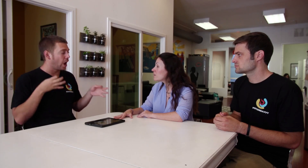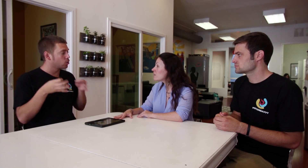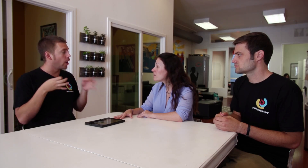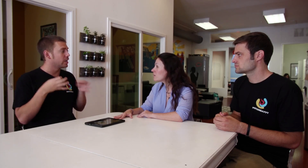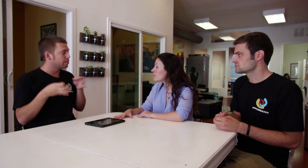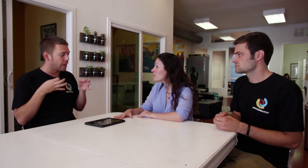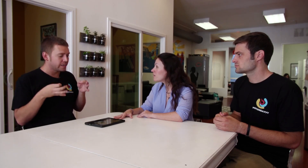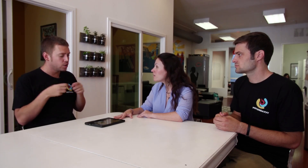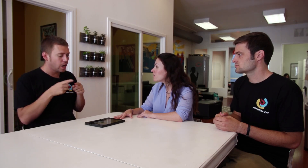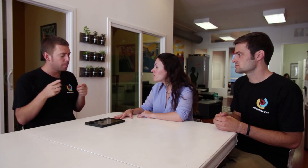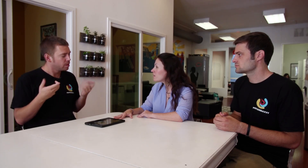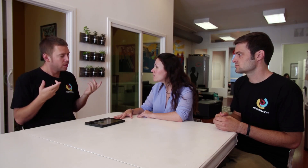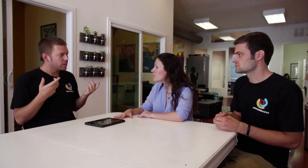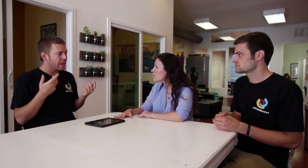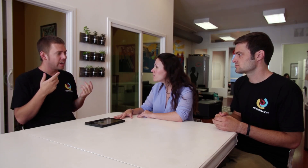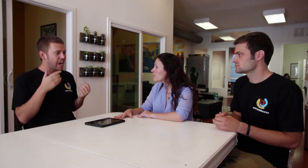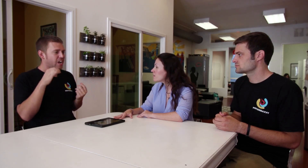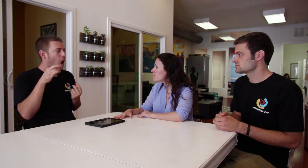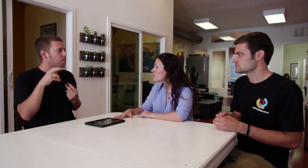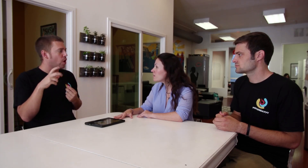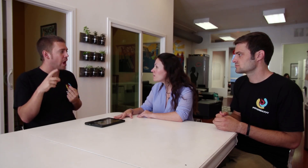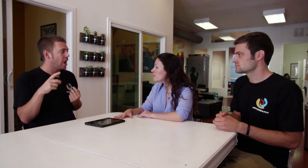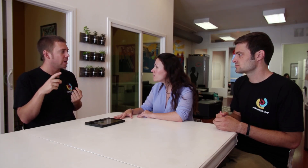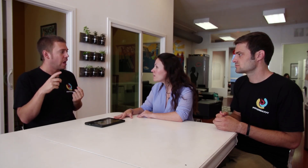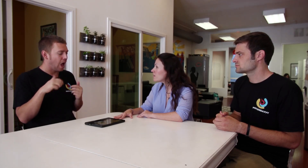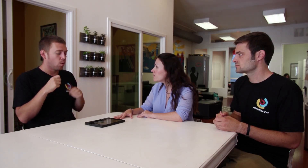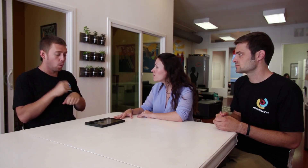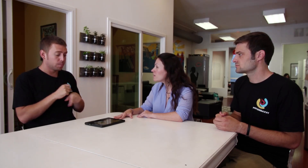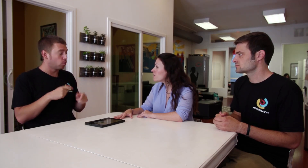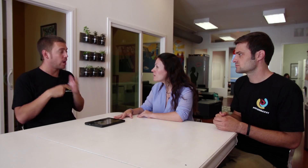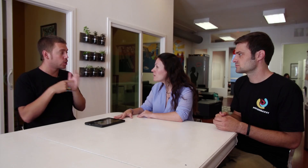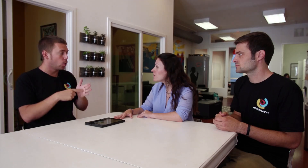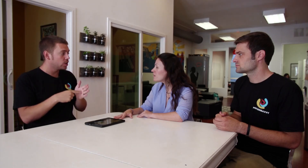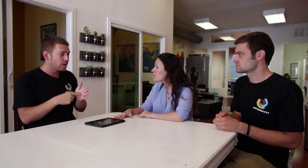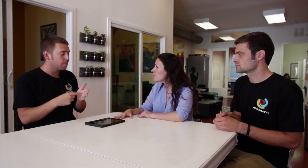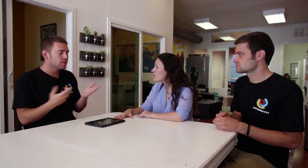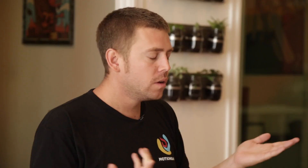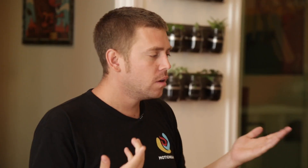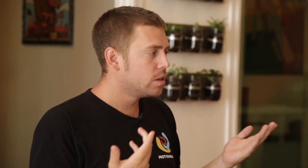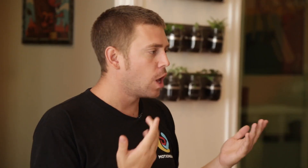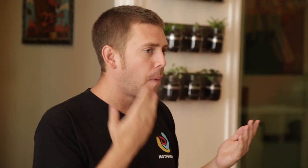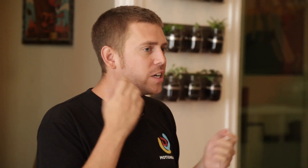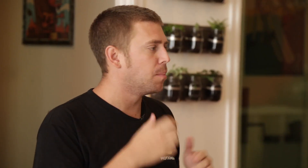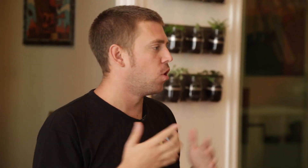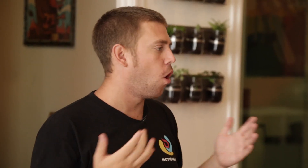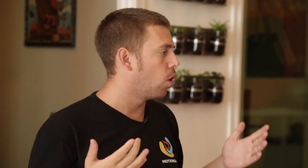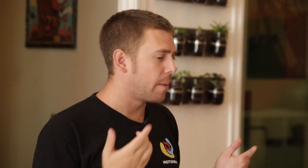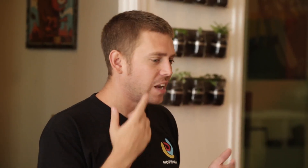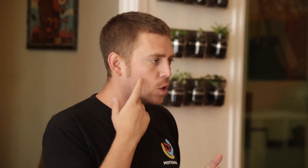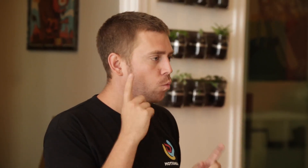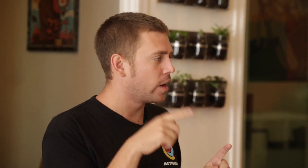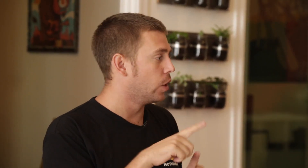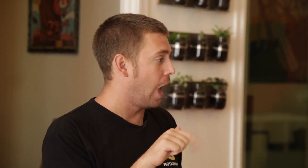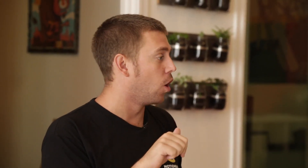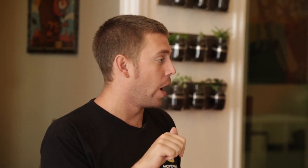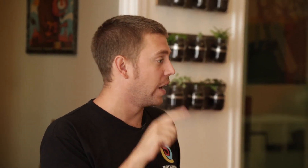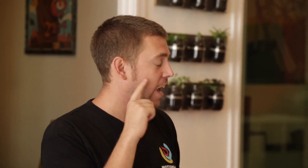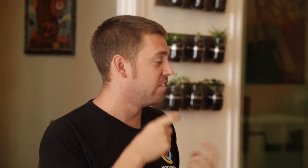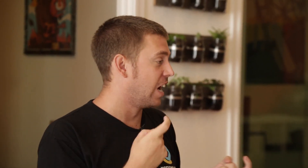when I try to explain it to them, they can't comprehend how it works. But when I show it to them, their mind is blown. I mean, I just went to LA Deaf